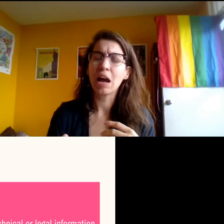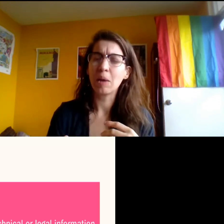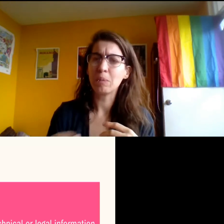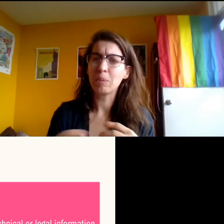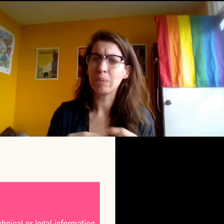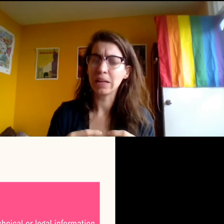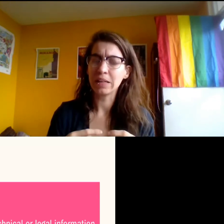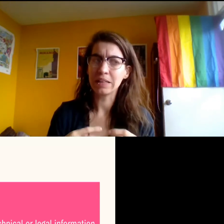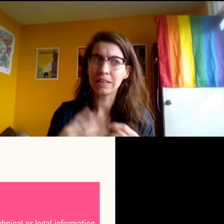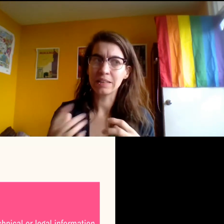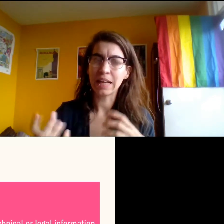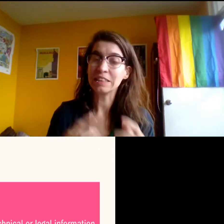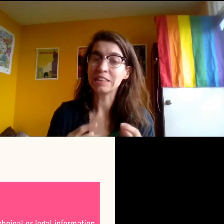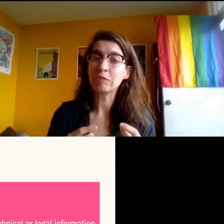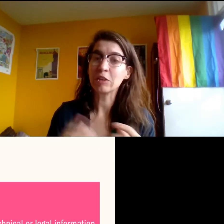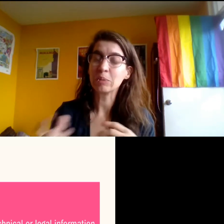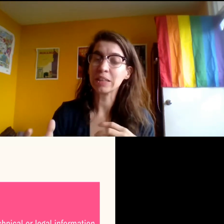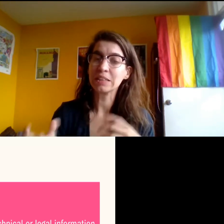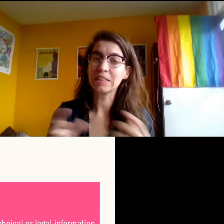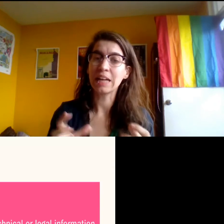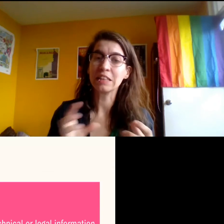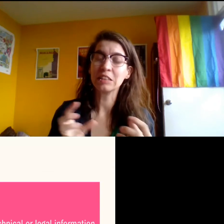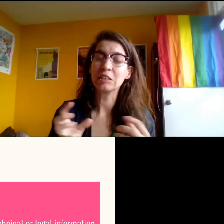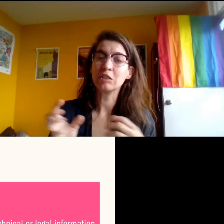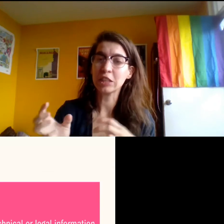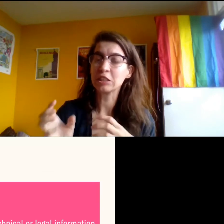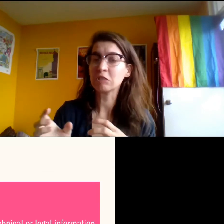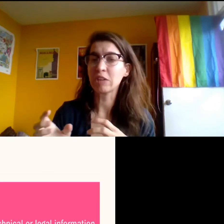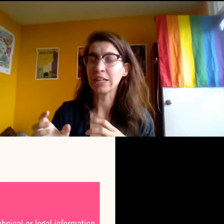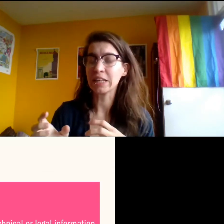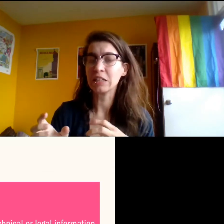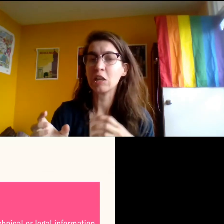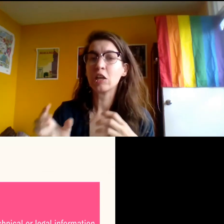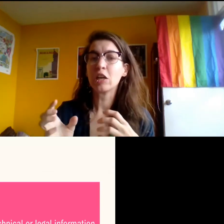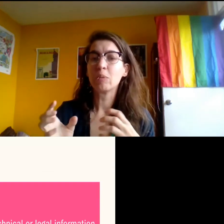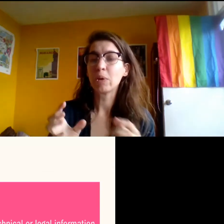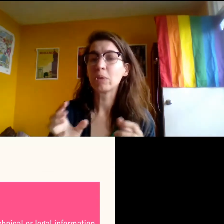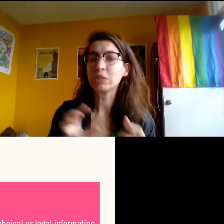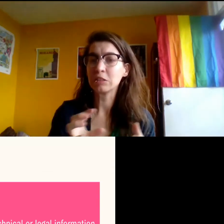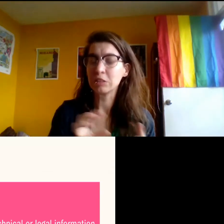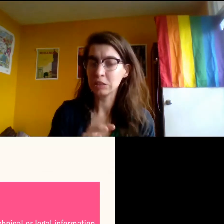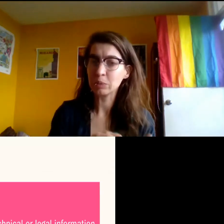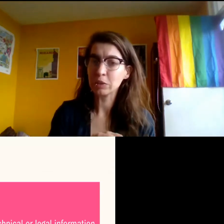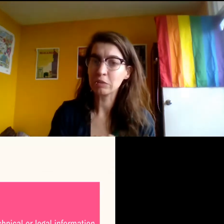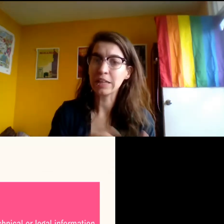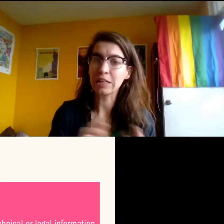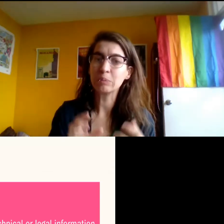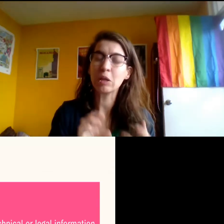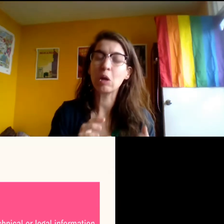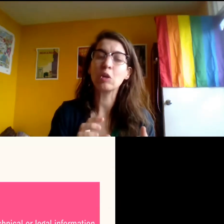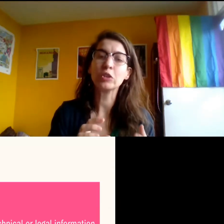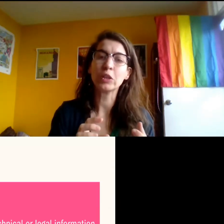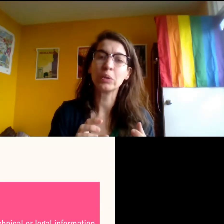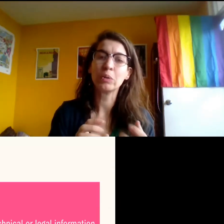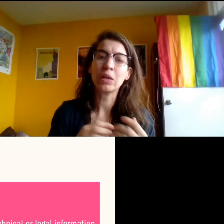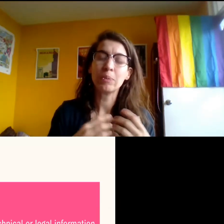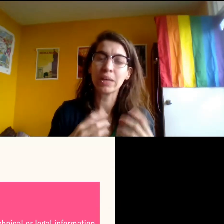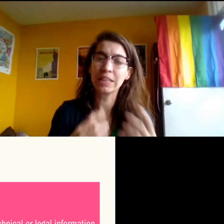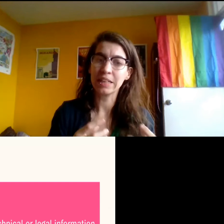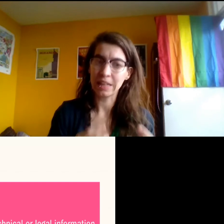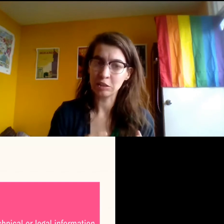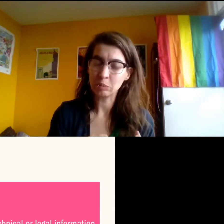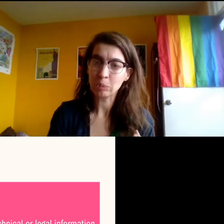Um, but that's different because that is changing writing both into simpler writing, but also